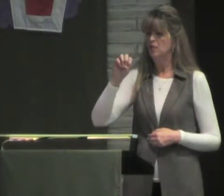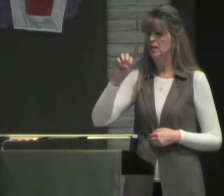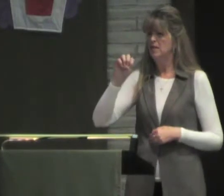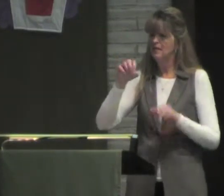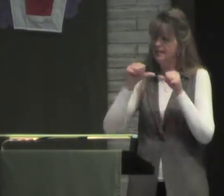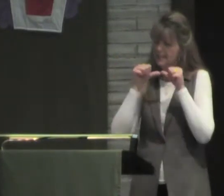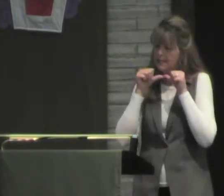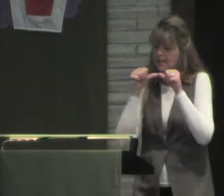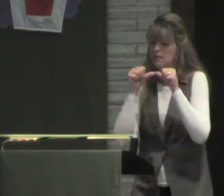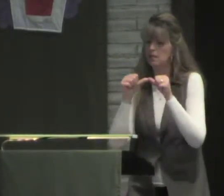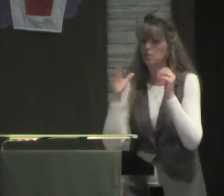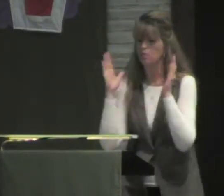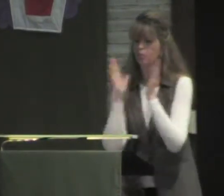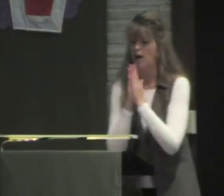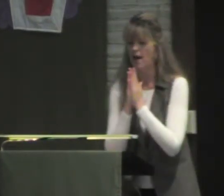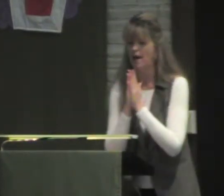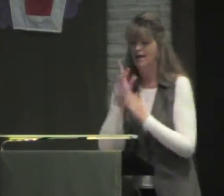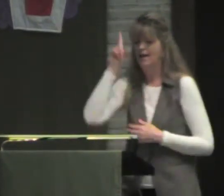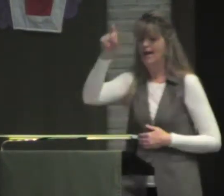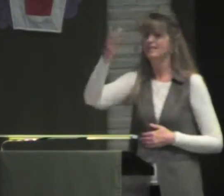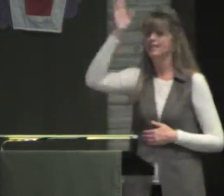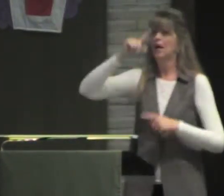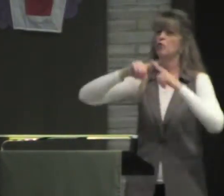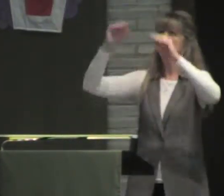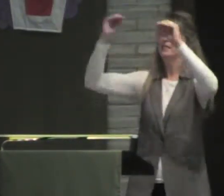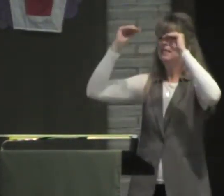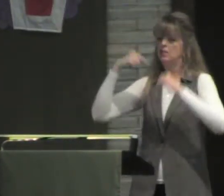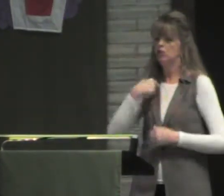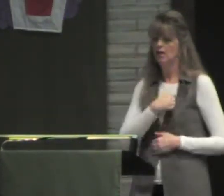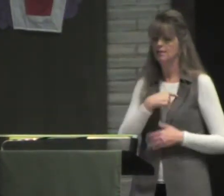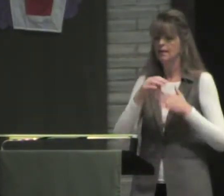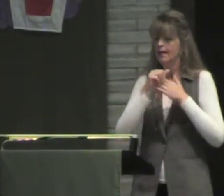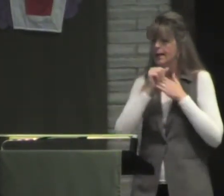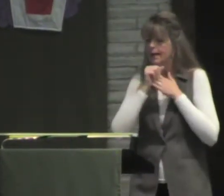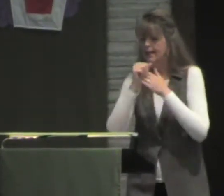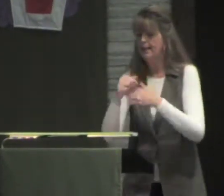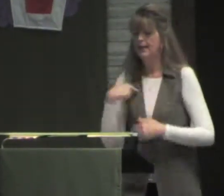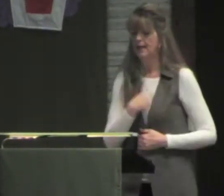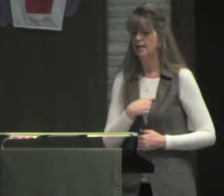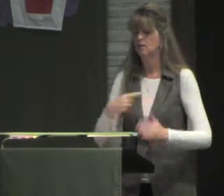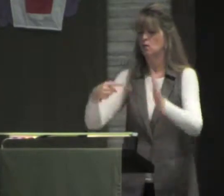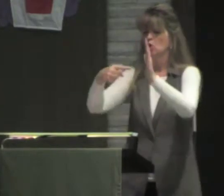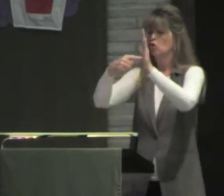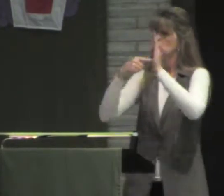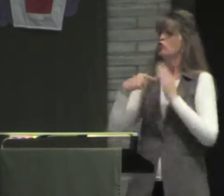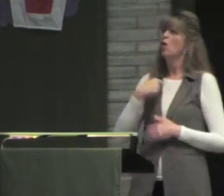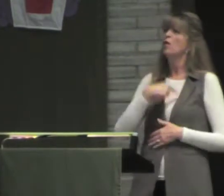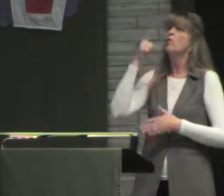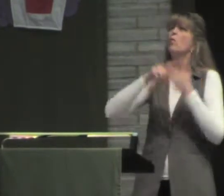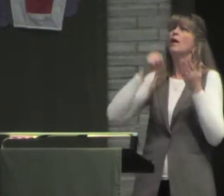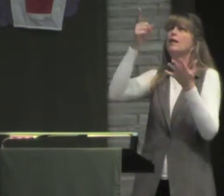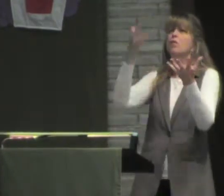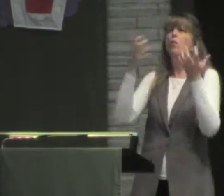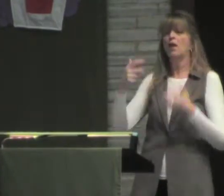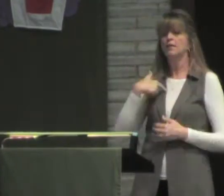to teach us. We need to be in constant prayer and asking God to teach us, lead us,